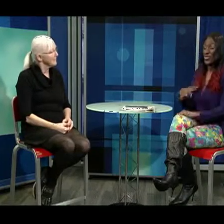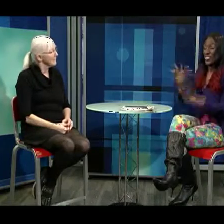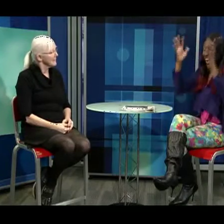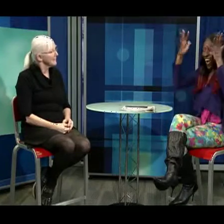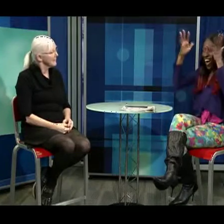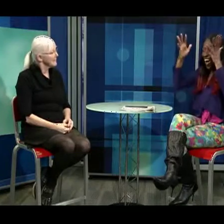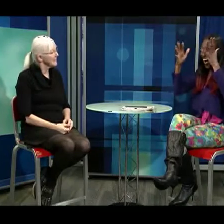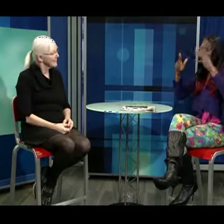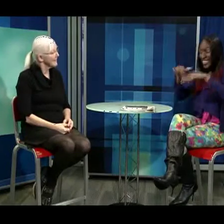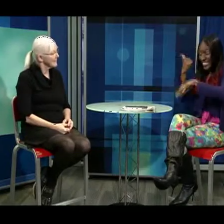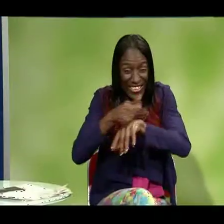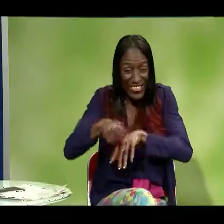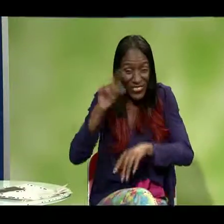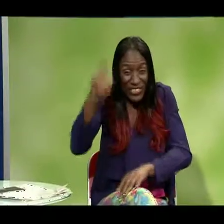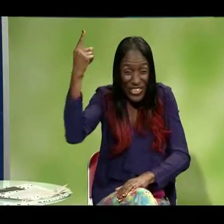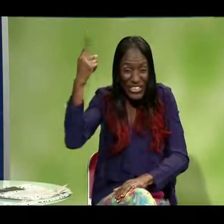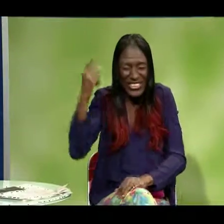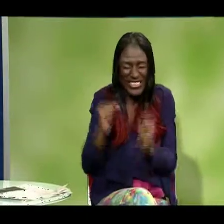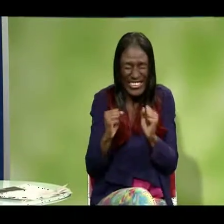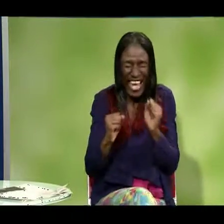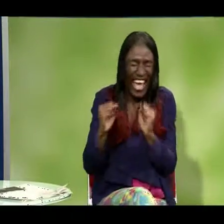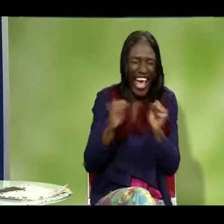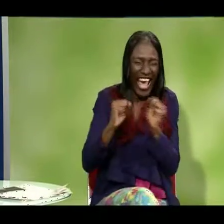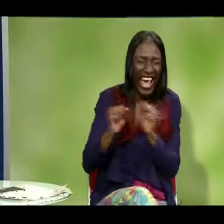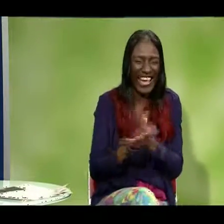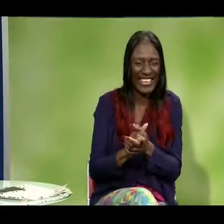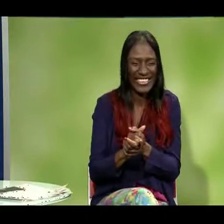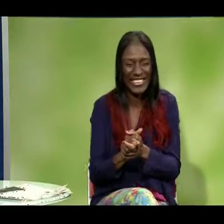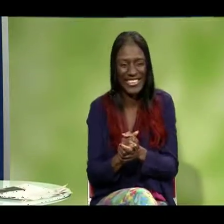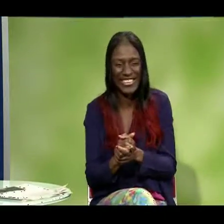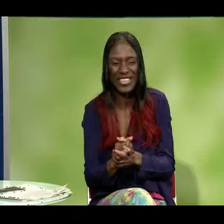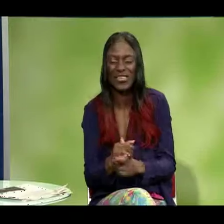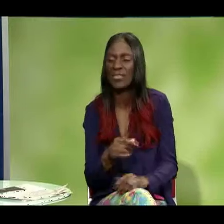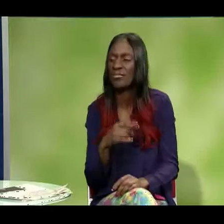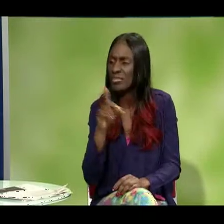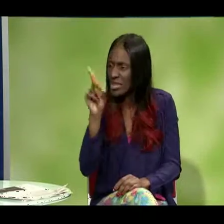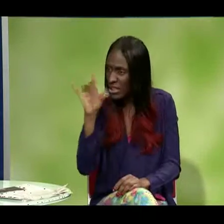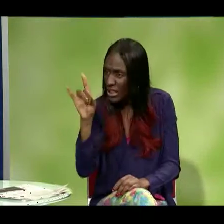the country. Wow. This is so great. And BC is set up first. This is so fantastic.